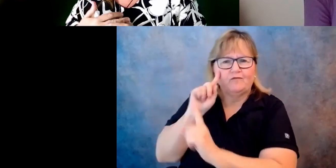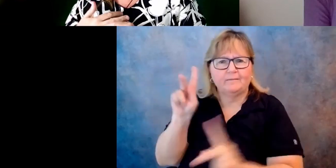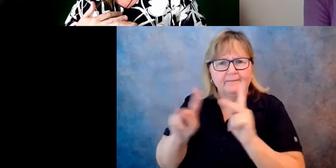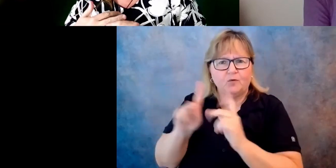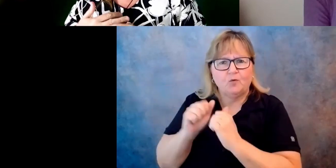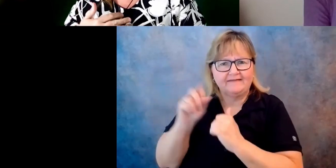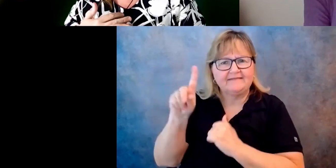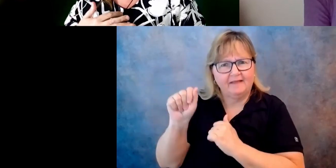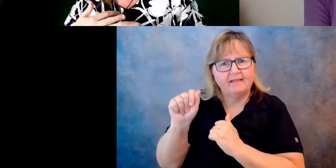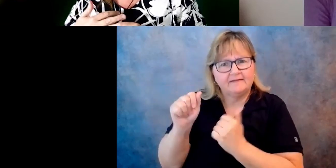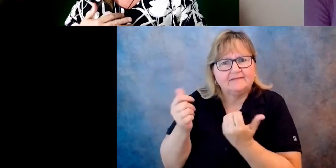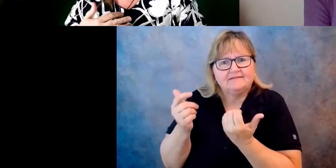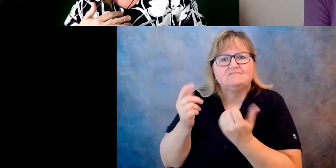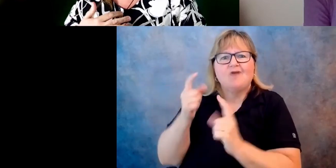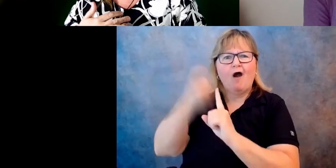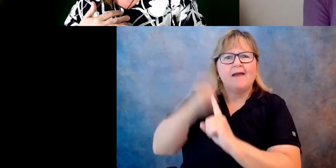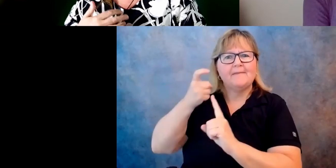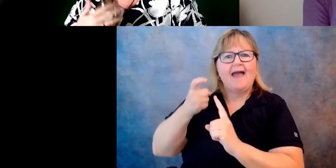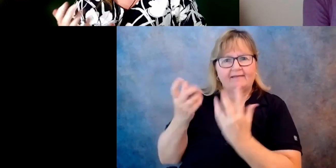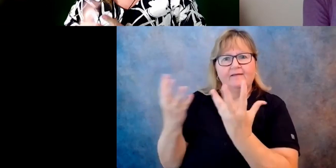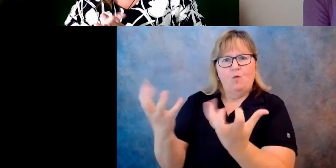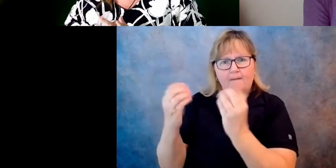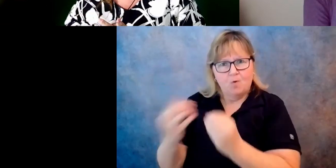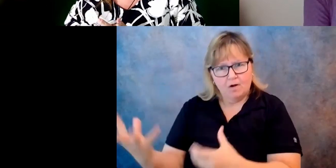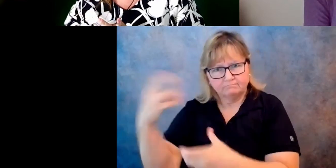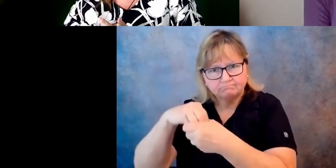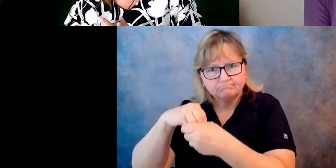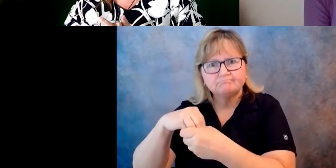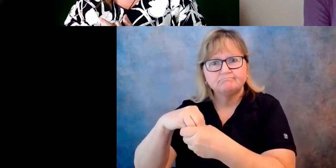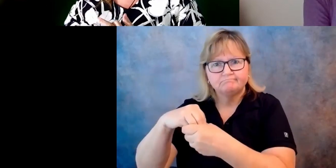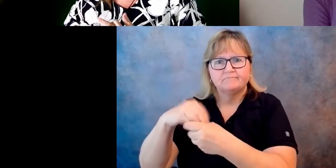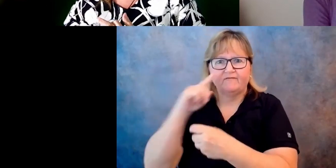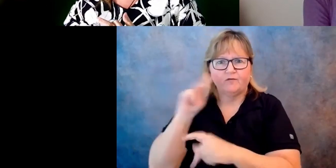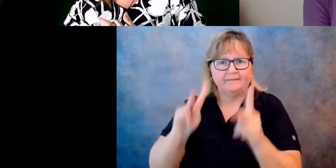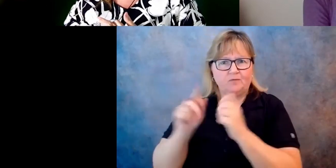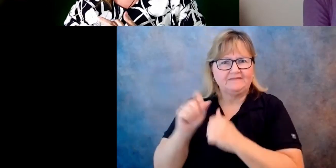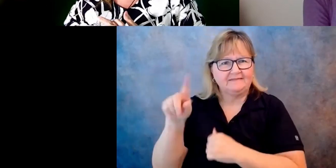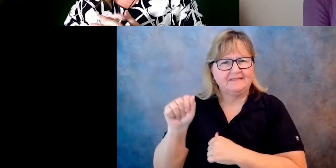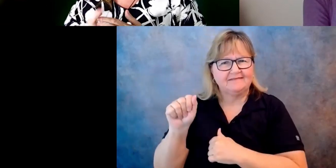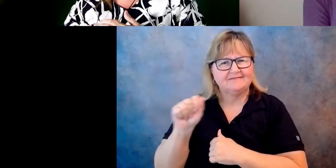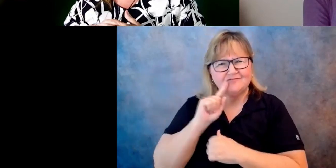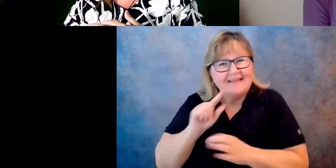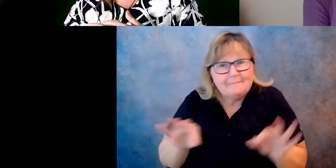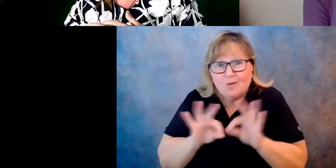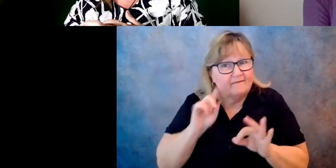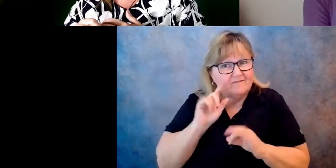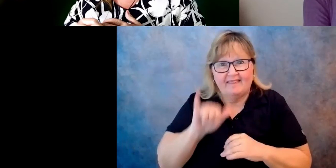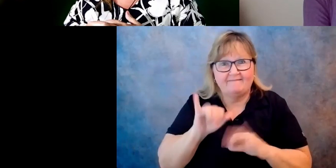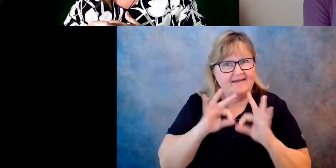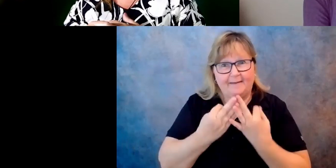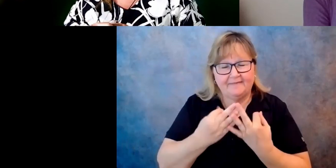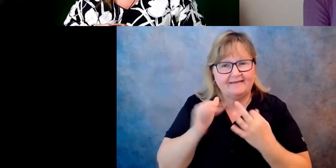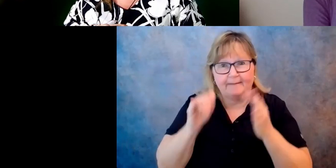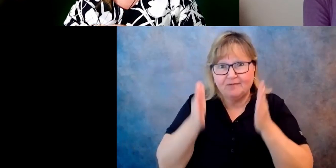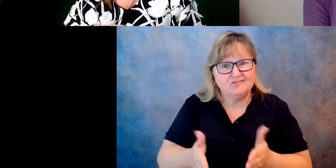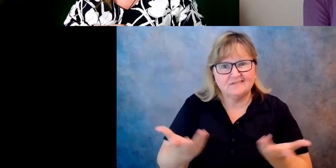So I, I think, you know, uh, it's, it's really important to them. I think one of the things that's really, I found